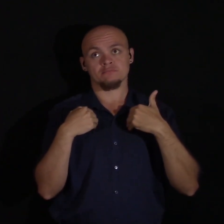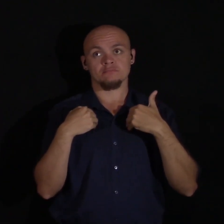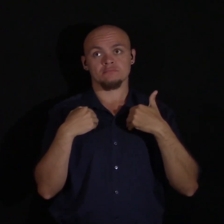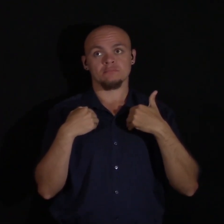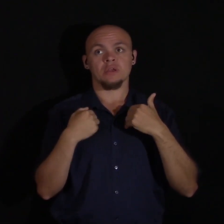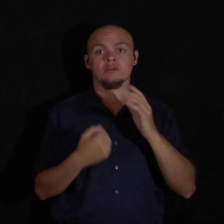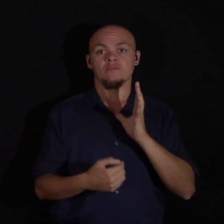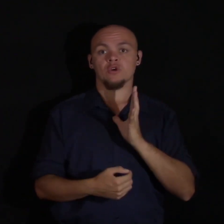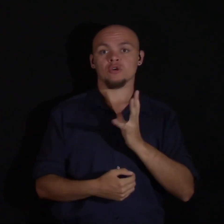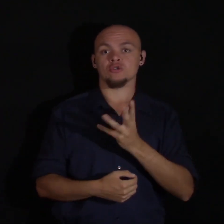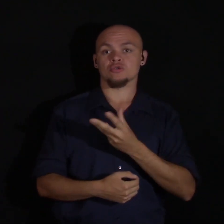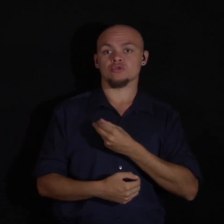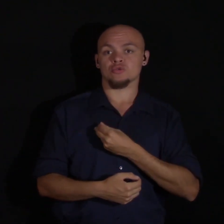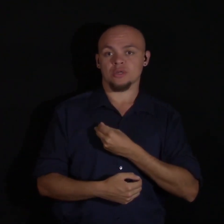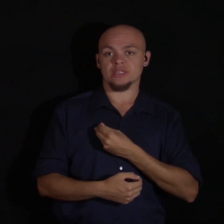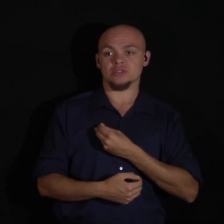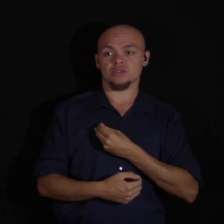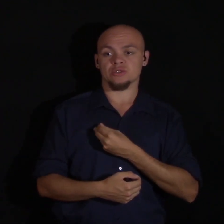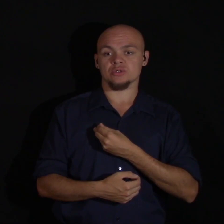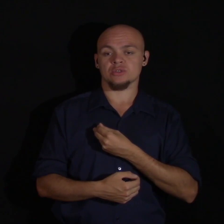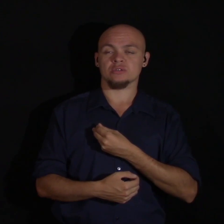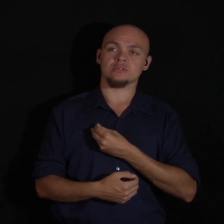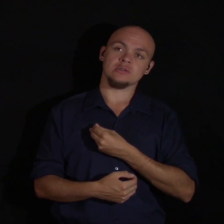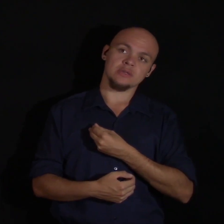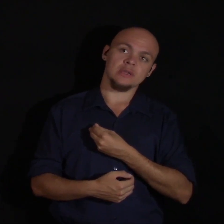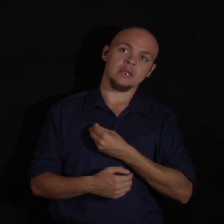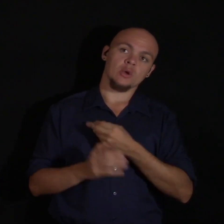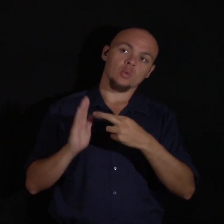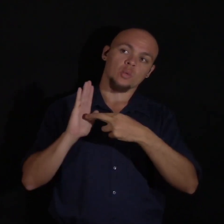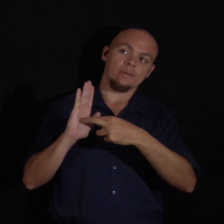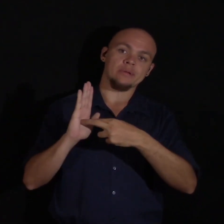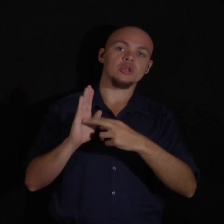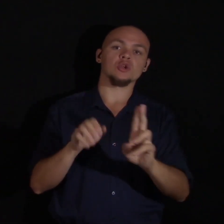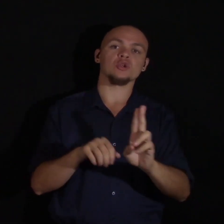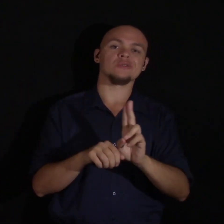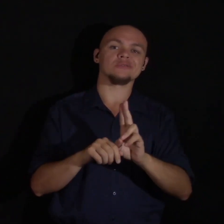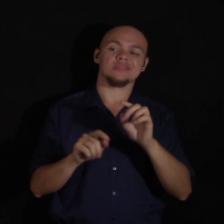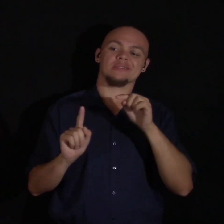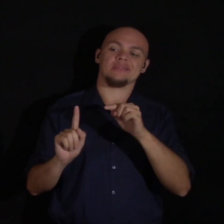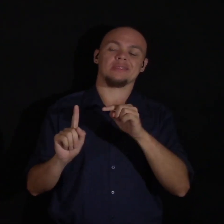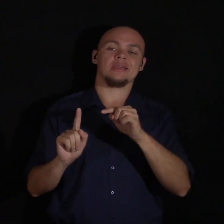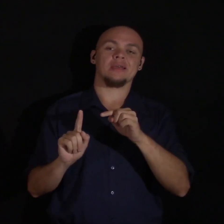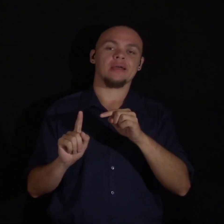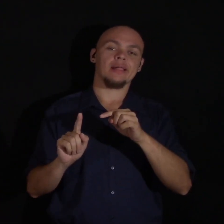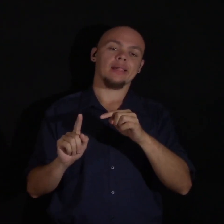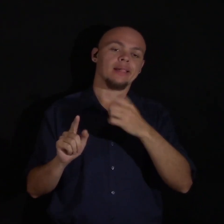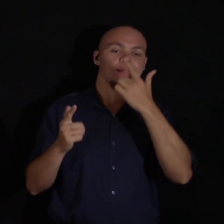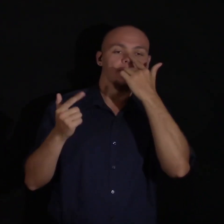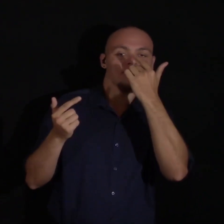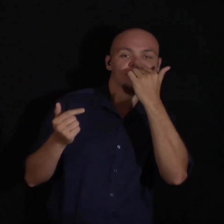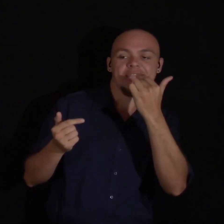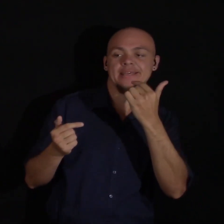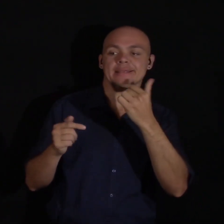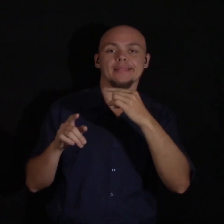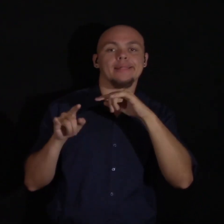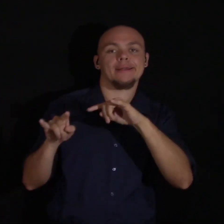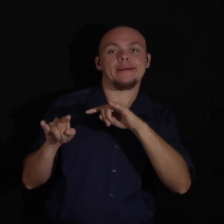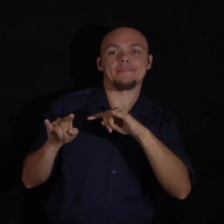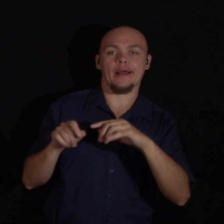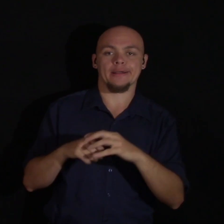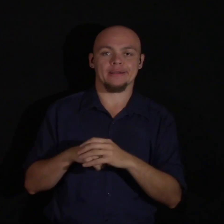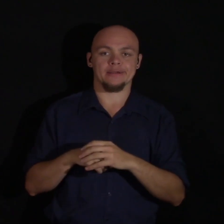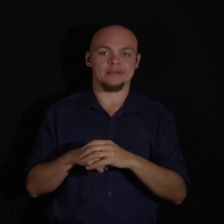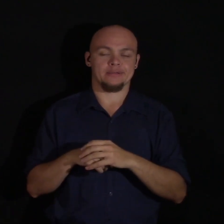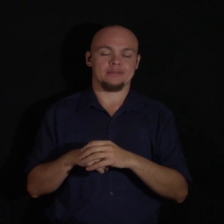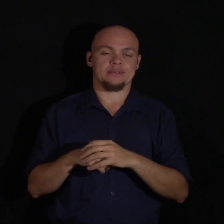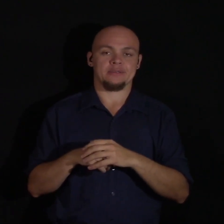transgender side of media. mostly comprised of using transgender people as a satirical device. They think it's